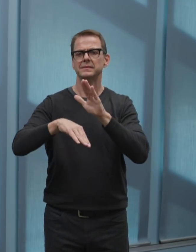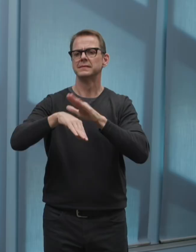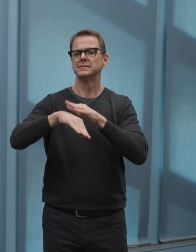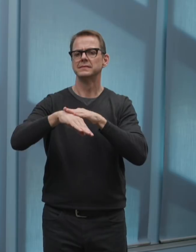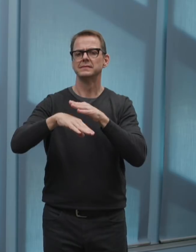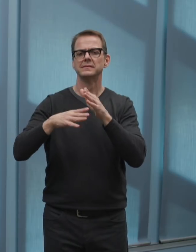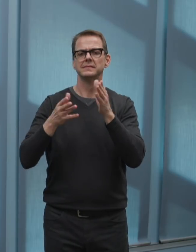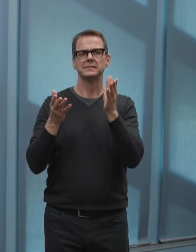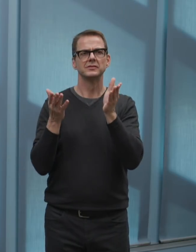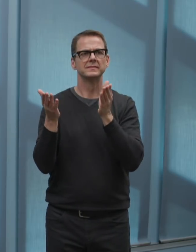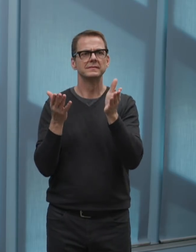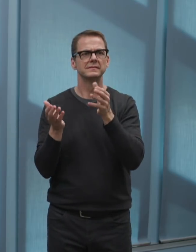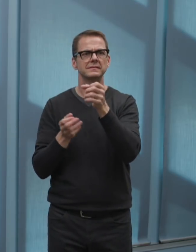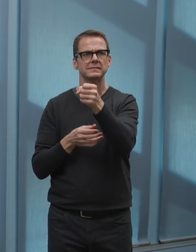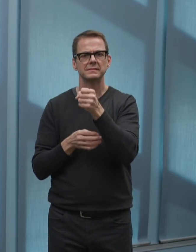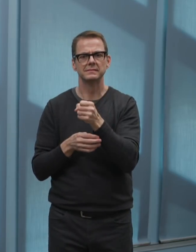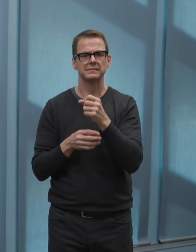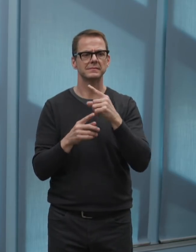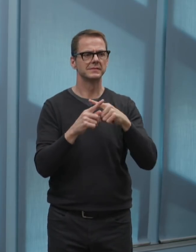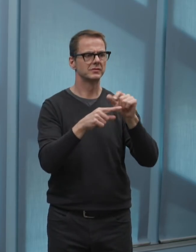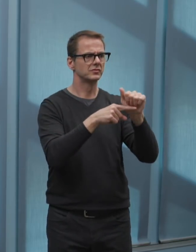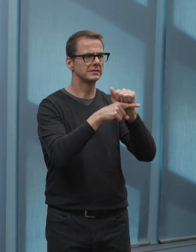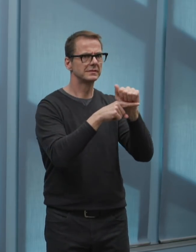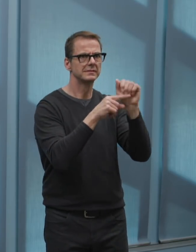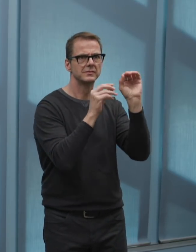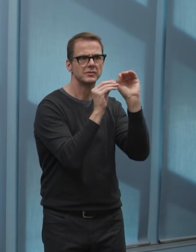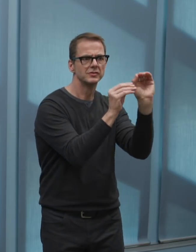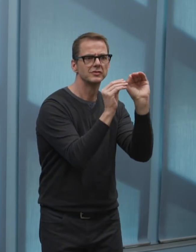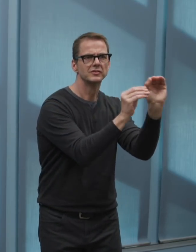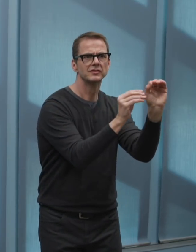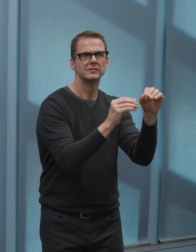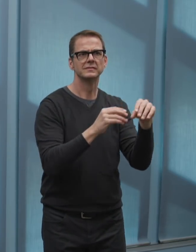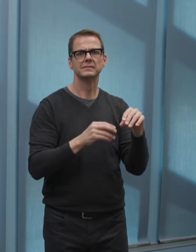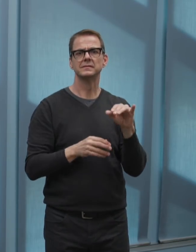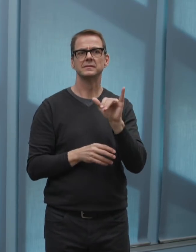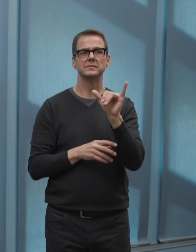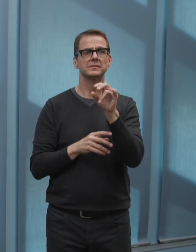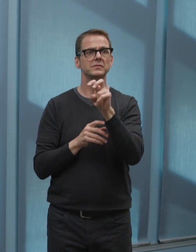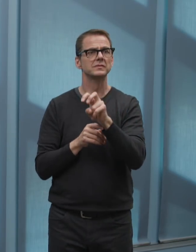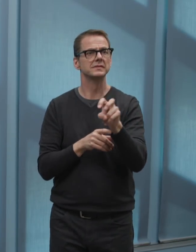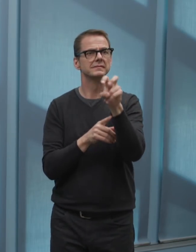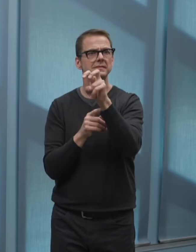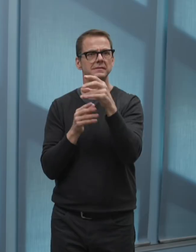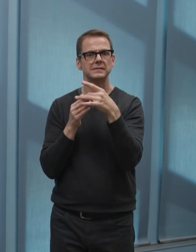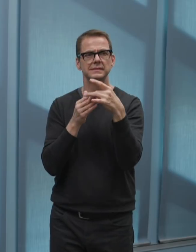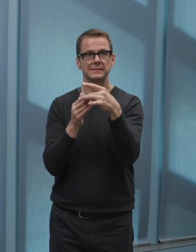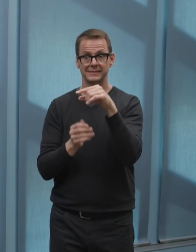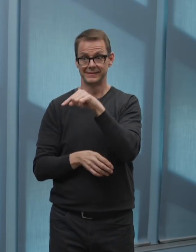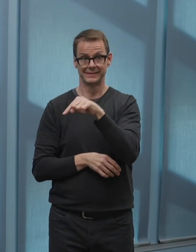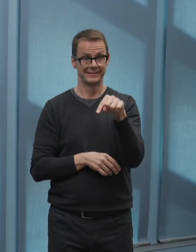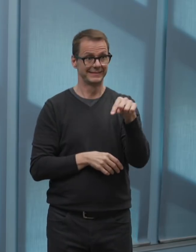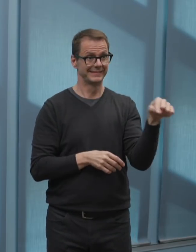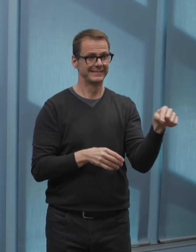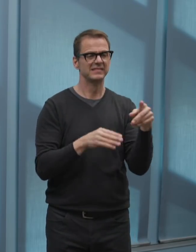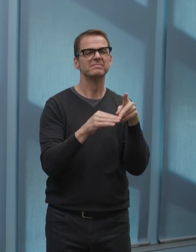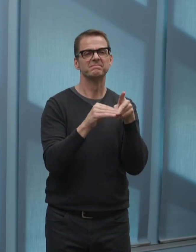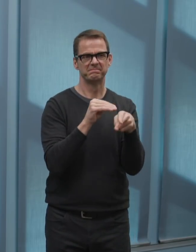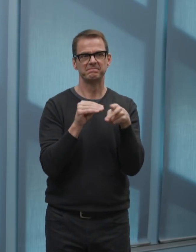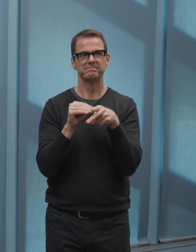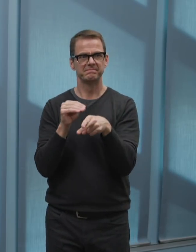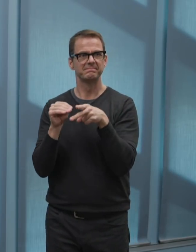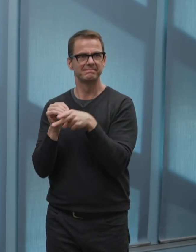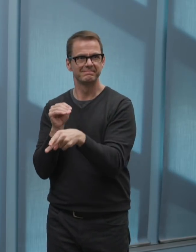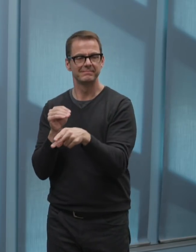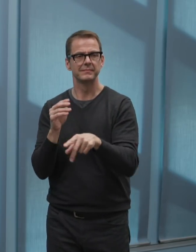again going to be making temporary layoffs. The decisions about specific reductions are still in